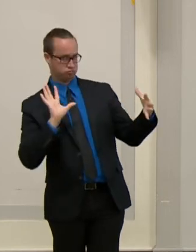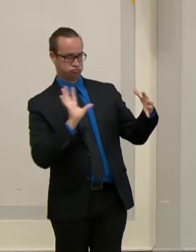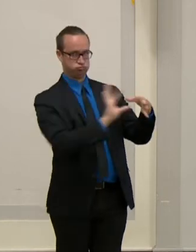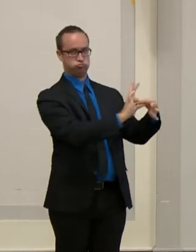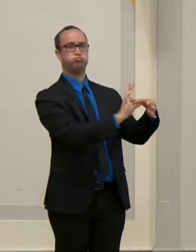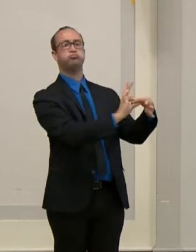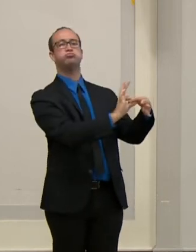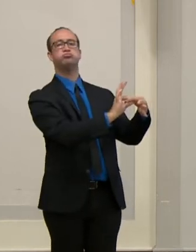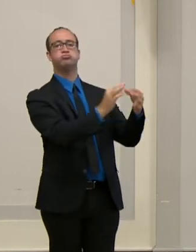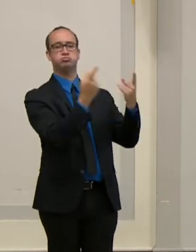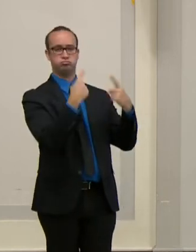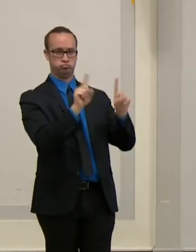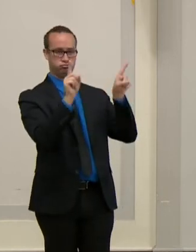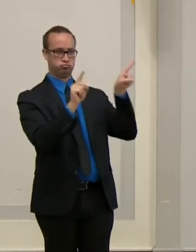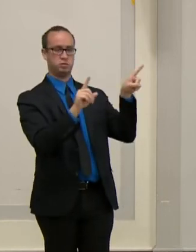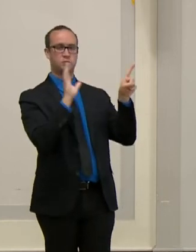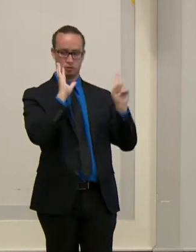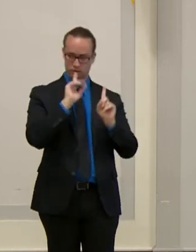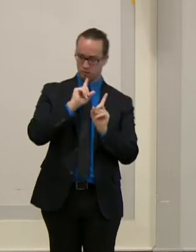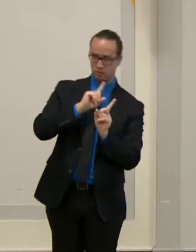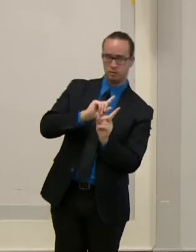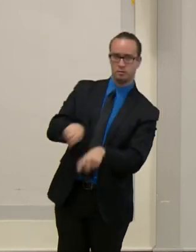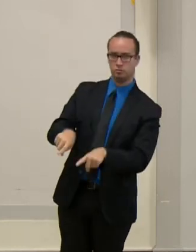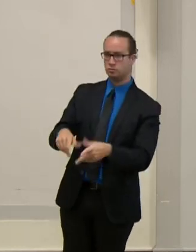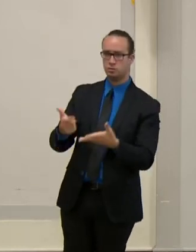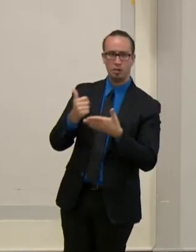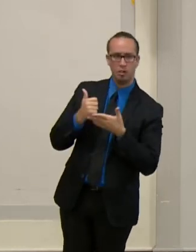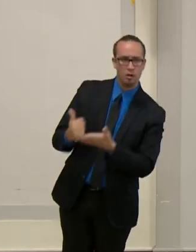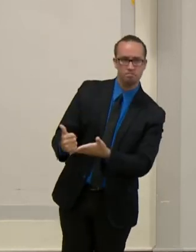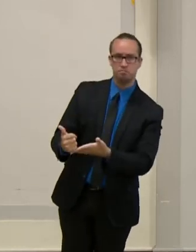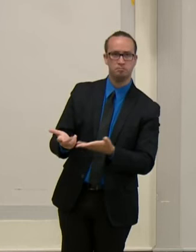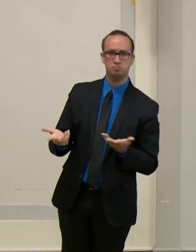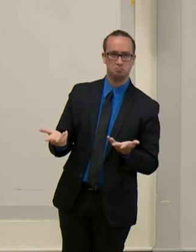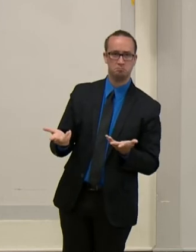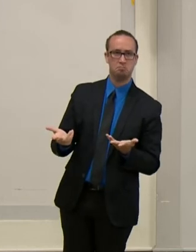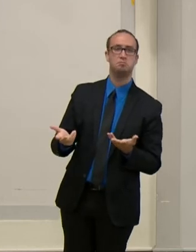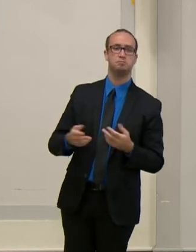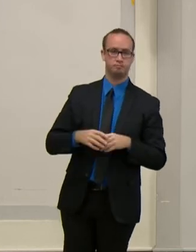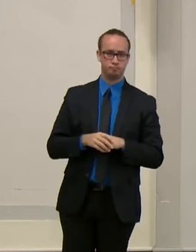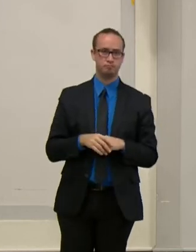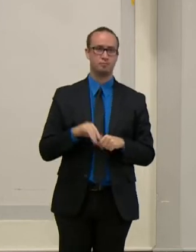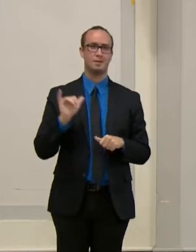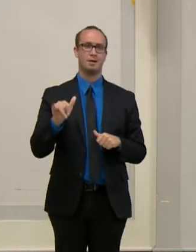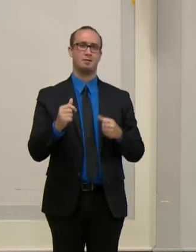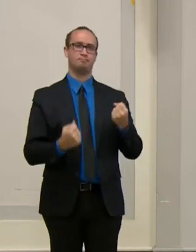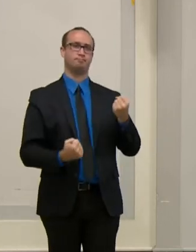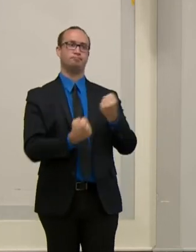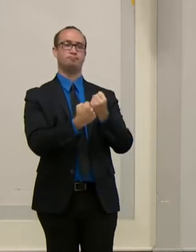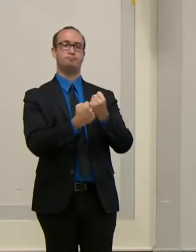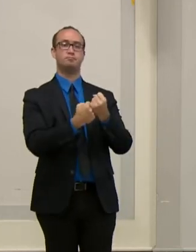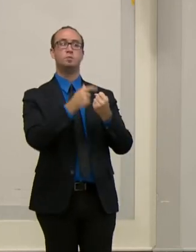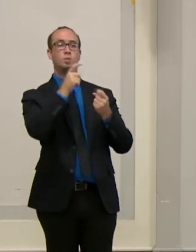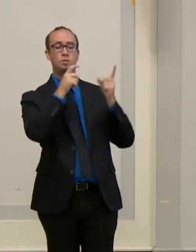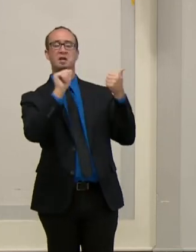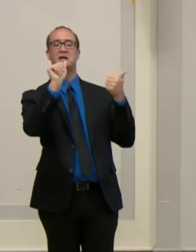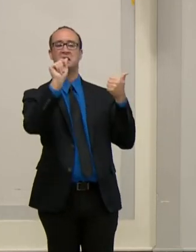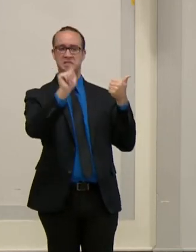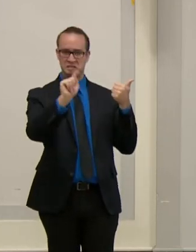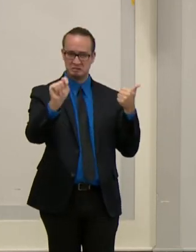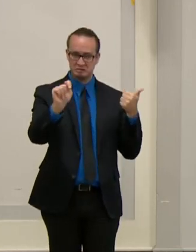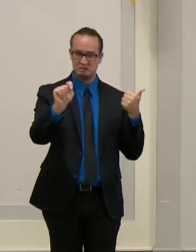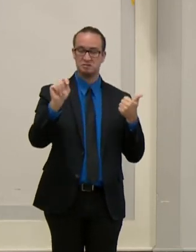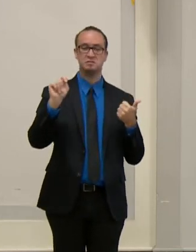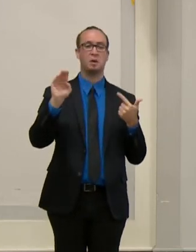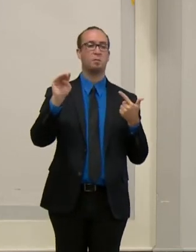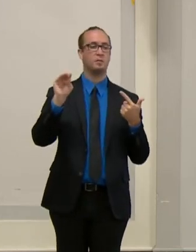will respond. This enhancement is supported by AT&T, T-Mobile, and Verizon cell phone